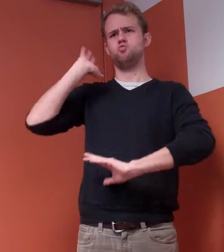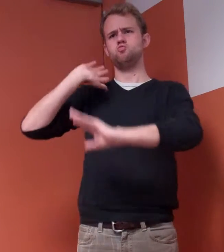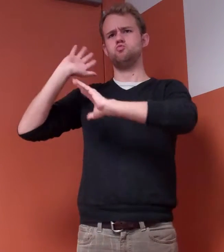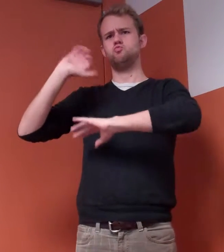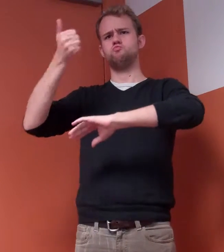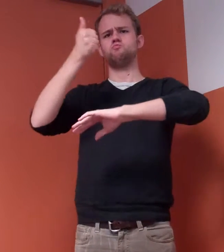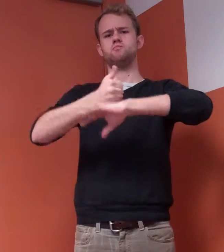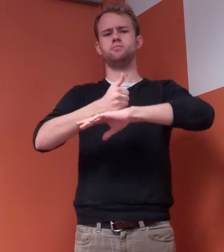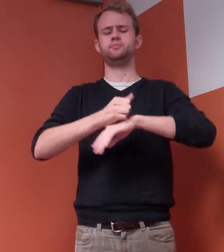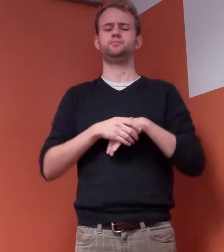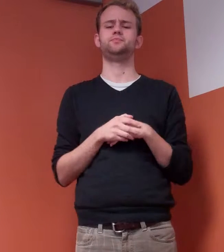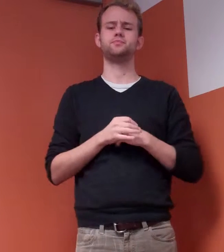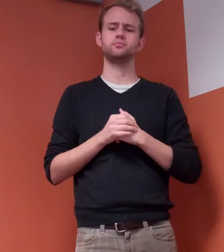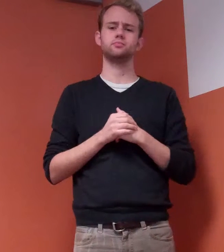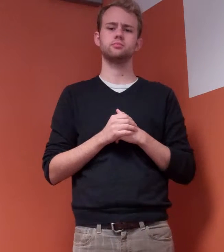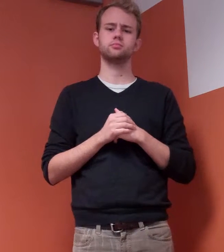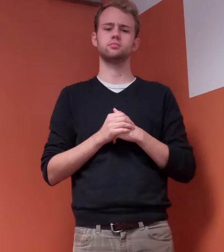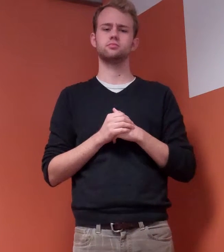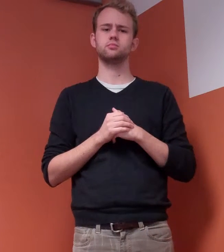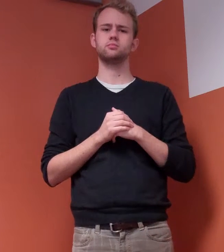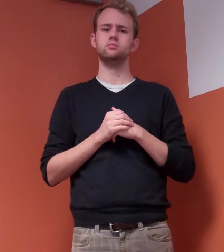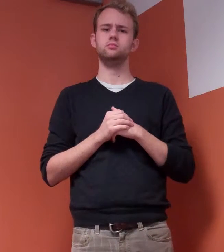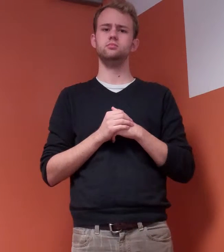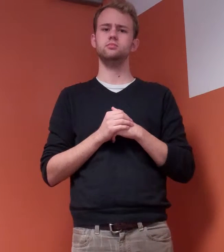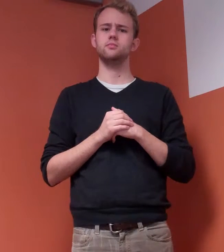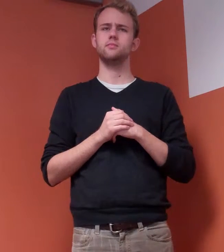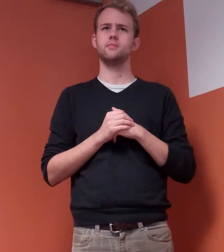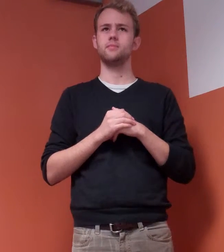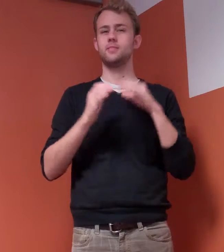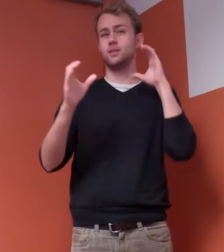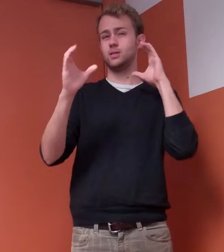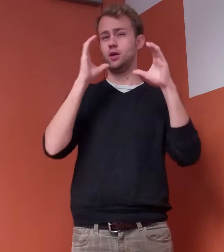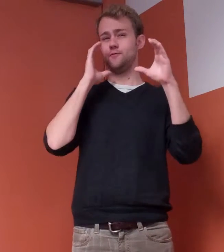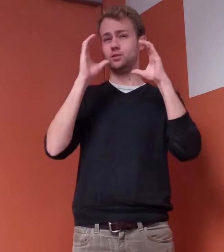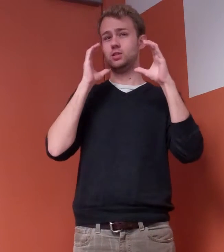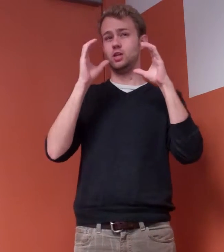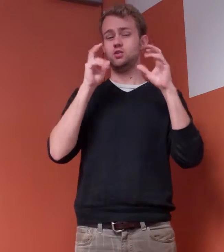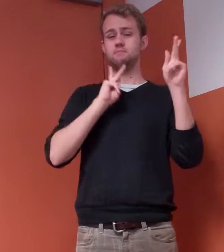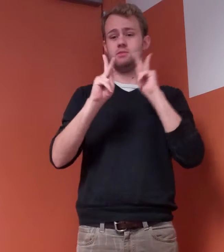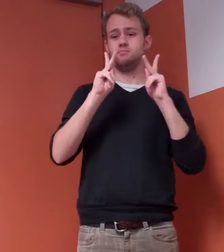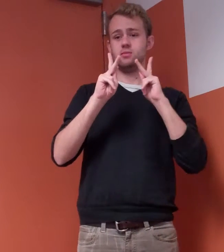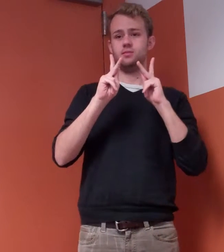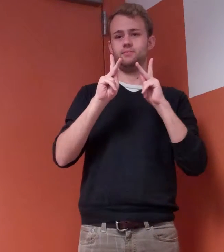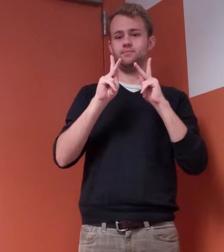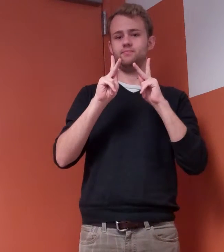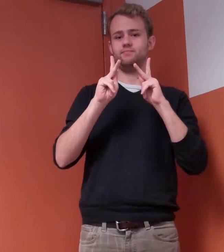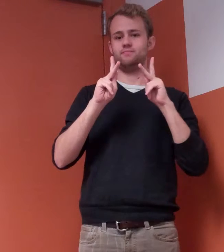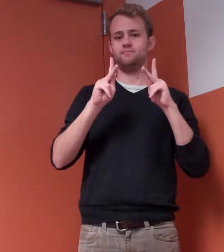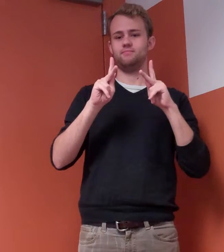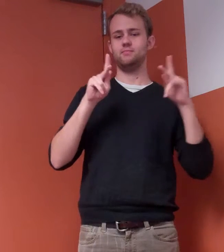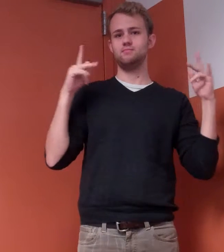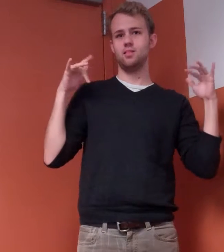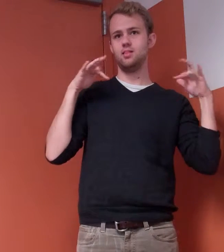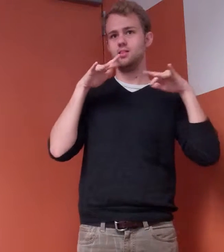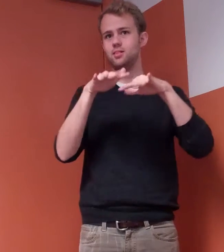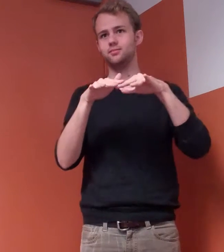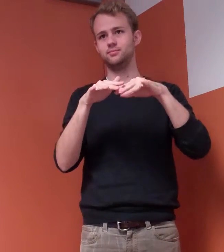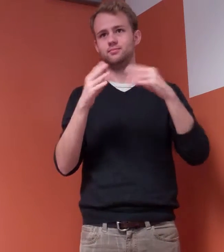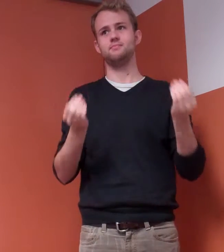This kind of conversation brings some interesting people out of the woodwork. mean, incredible. There were more geeks in this room than you can